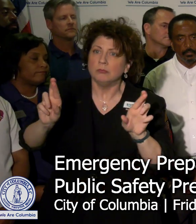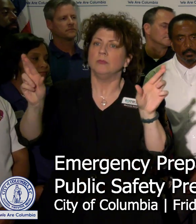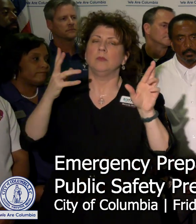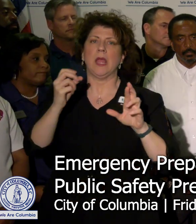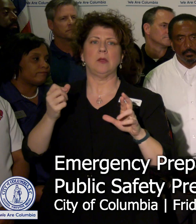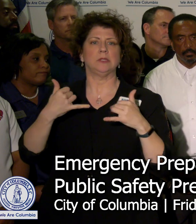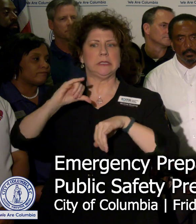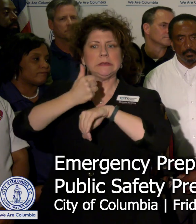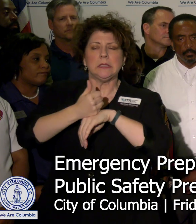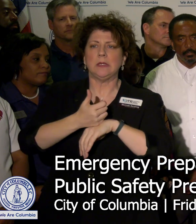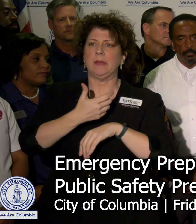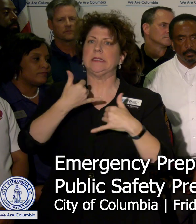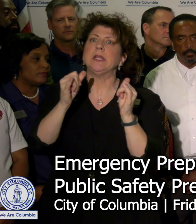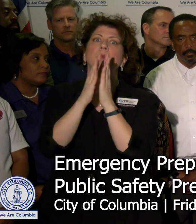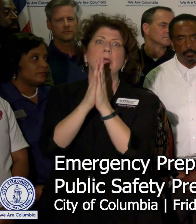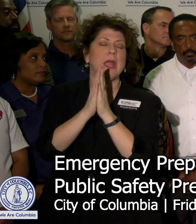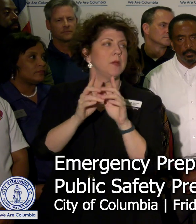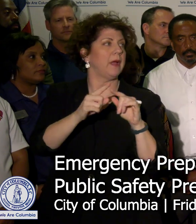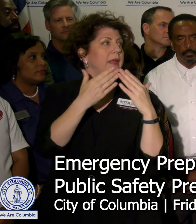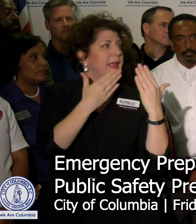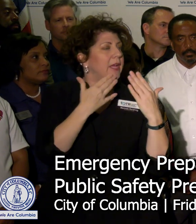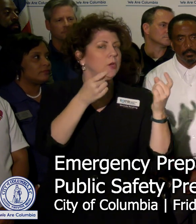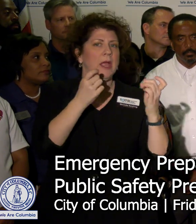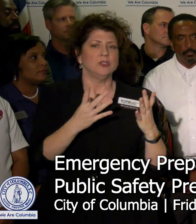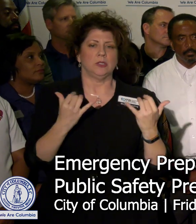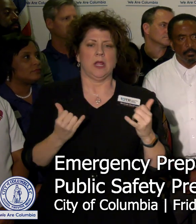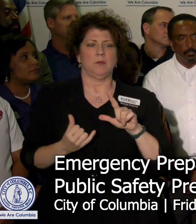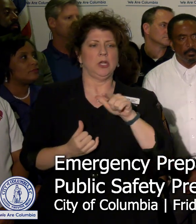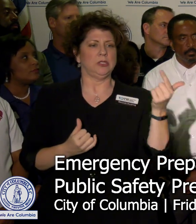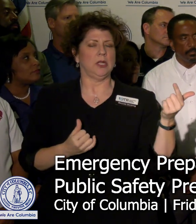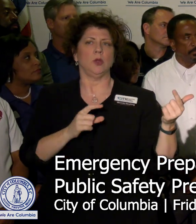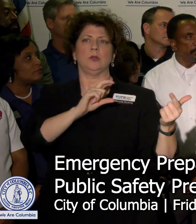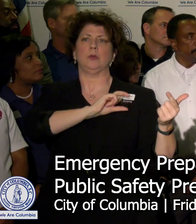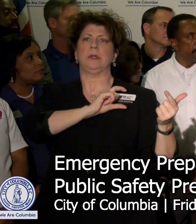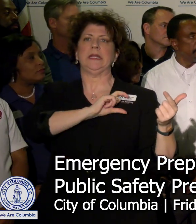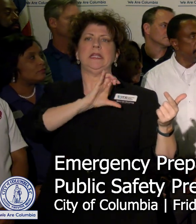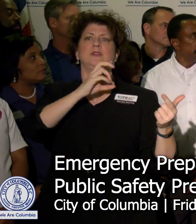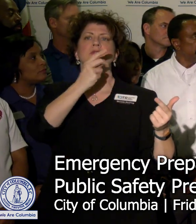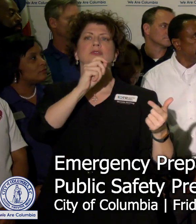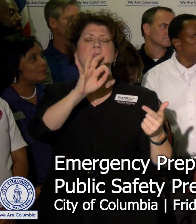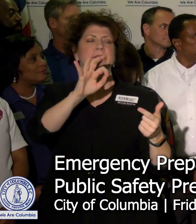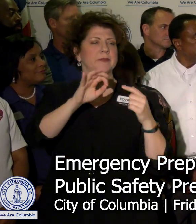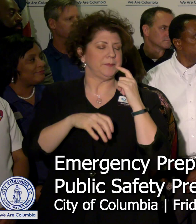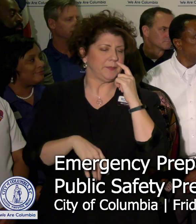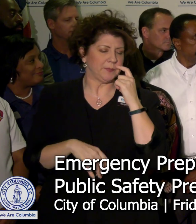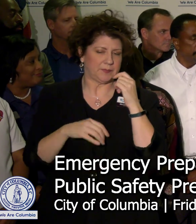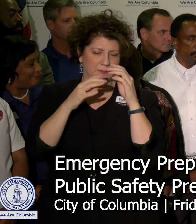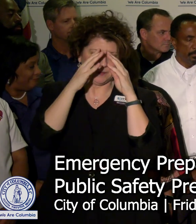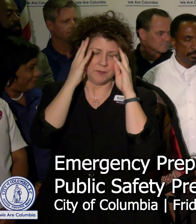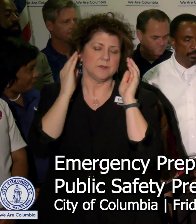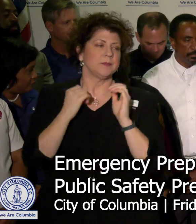thank you, Madam City Manager. I'm going to pass it off to our police chief, Skip Holbrook, please.